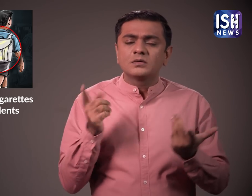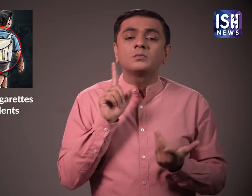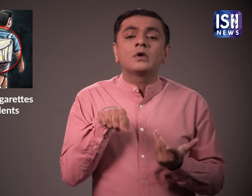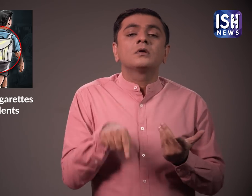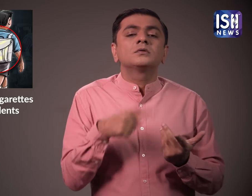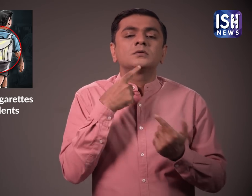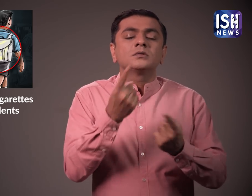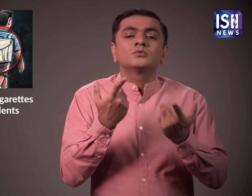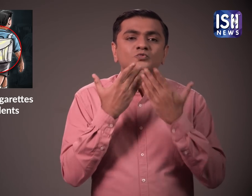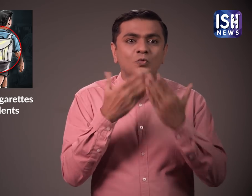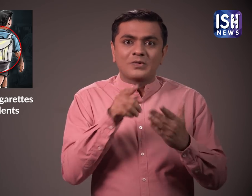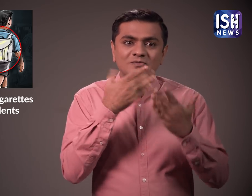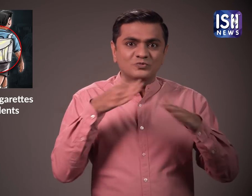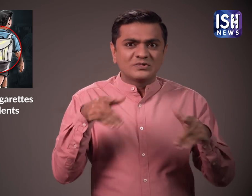Students will not be suspended.